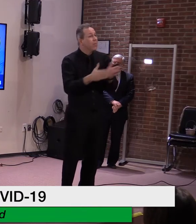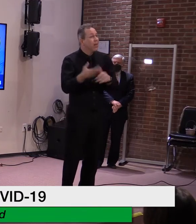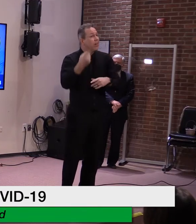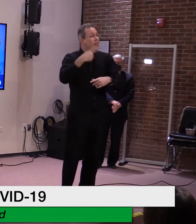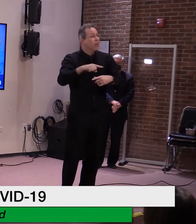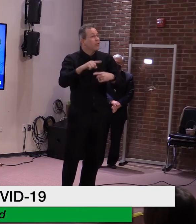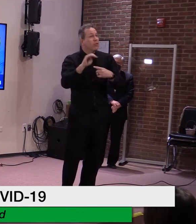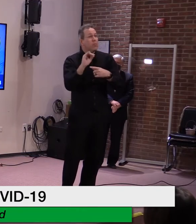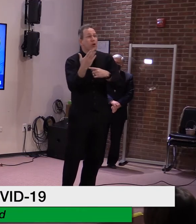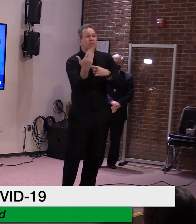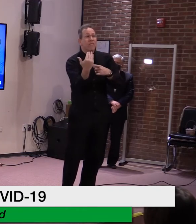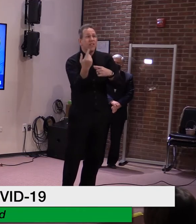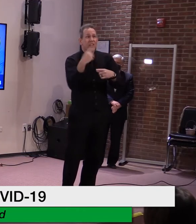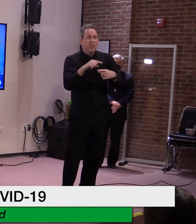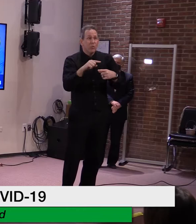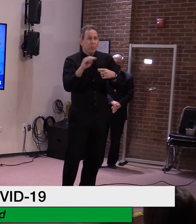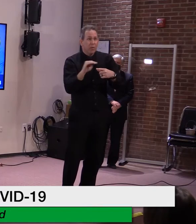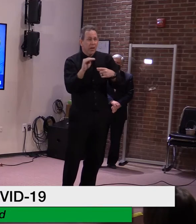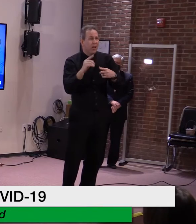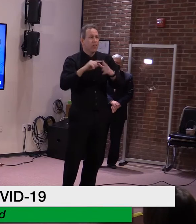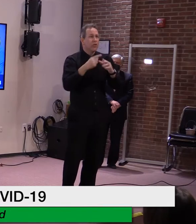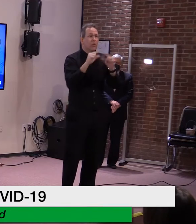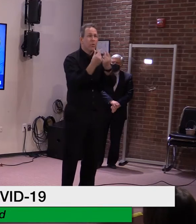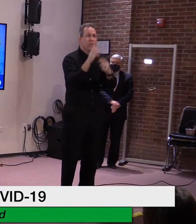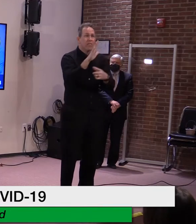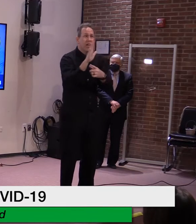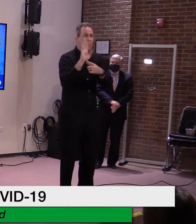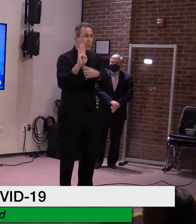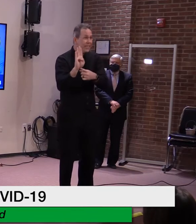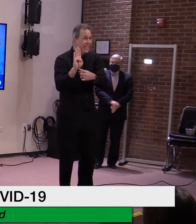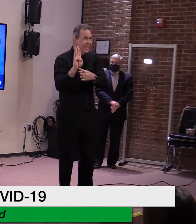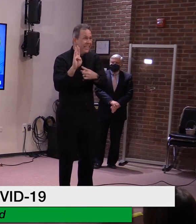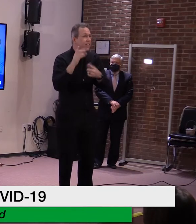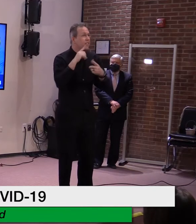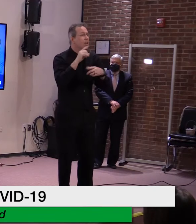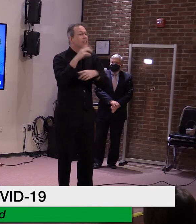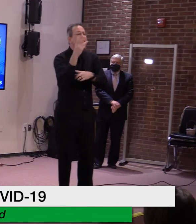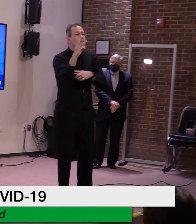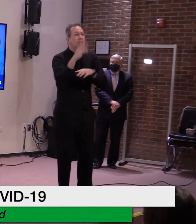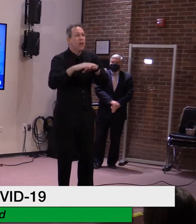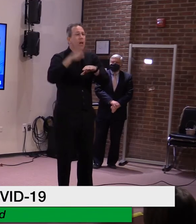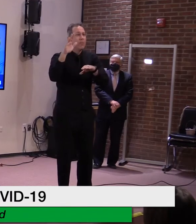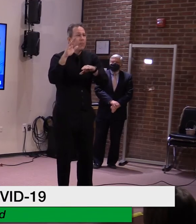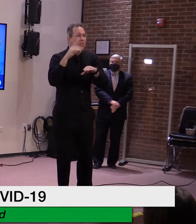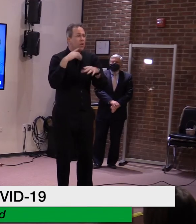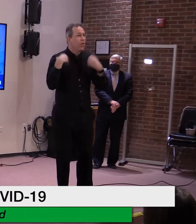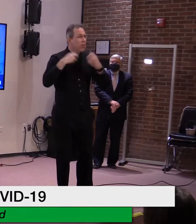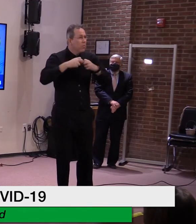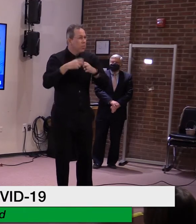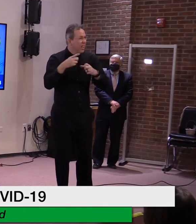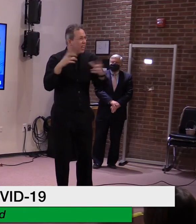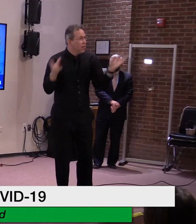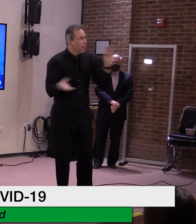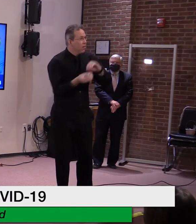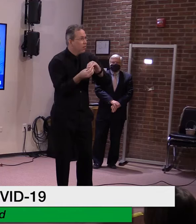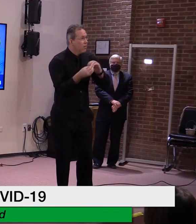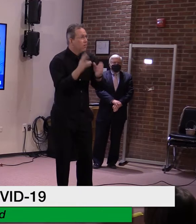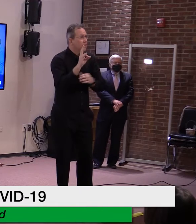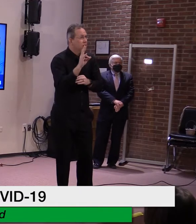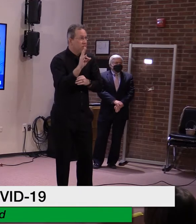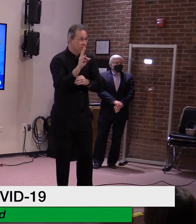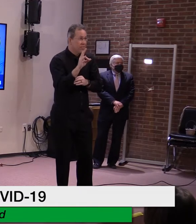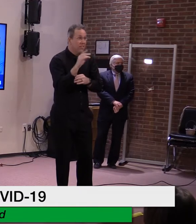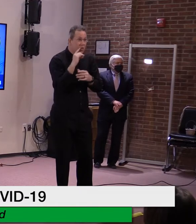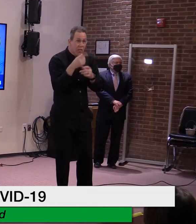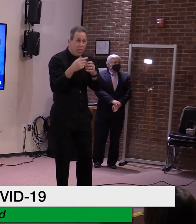16 and over on Monday. So we're going to move that up. We're going to move that